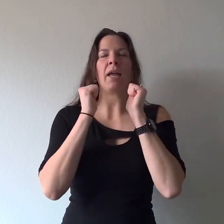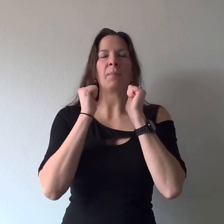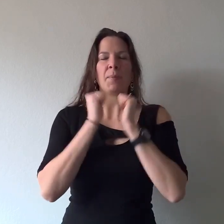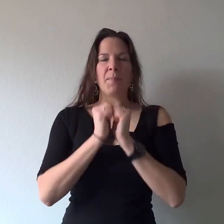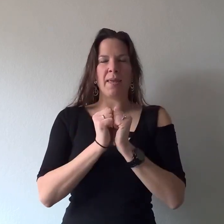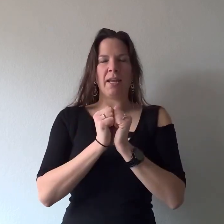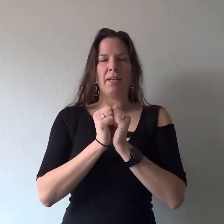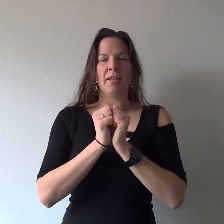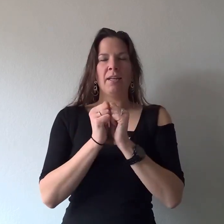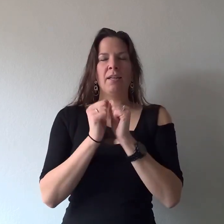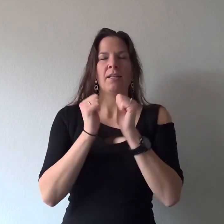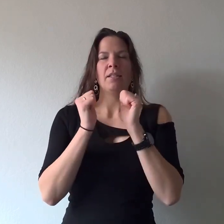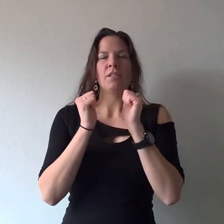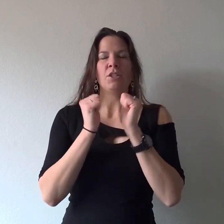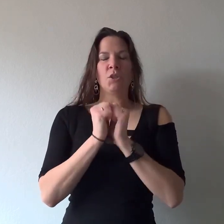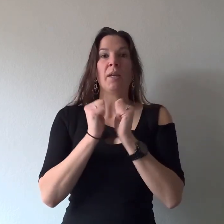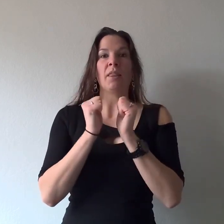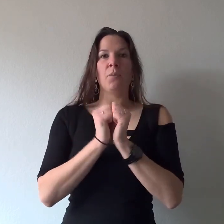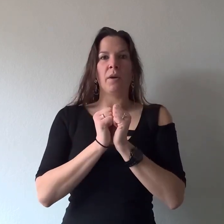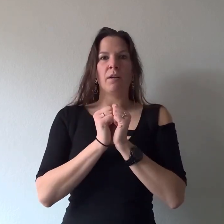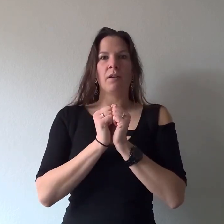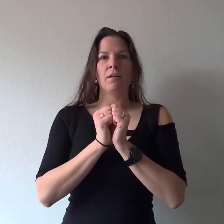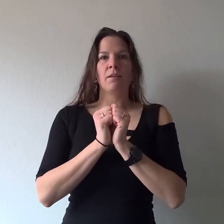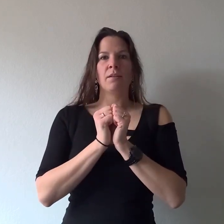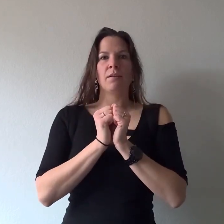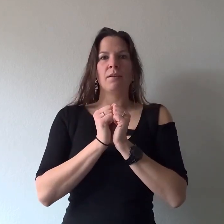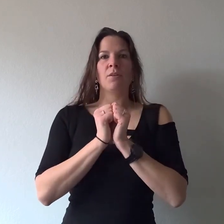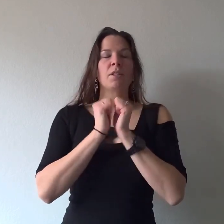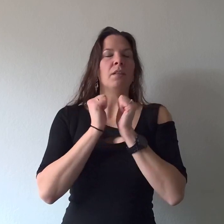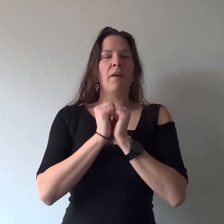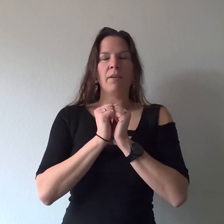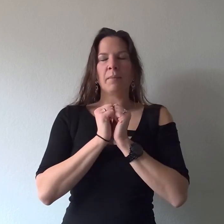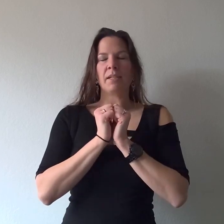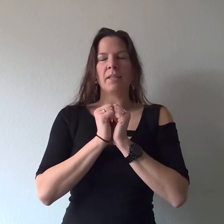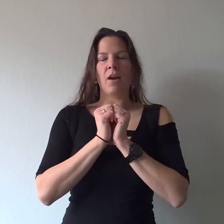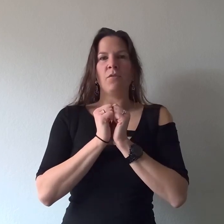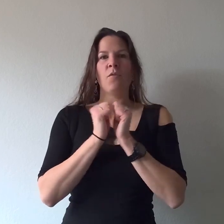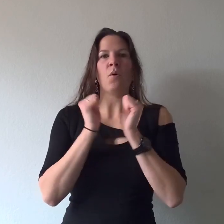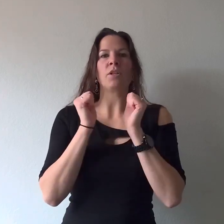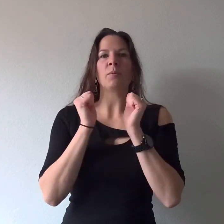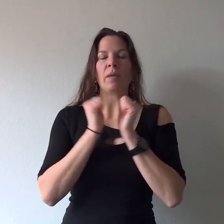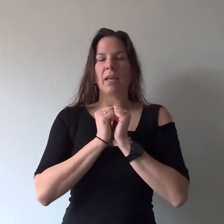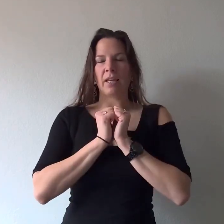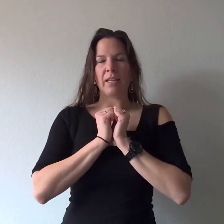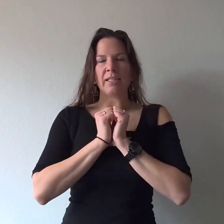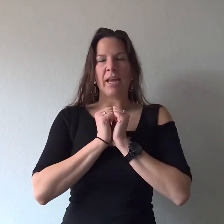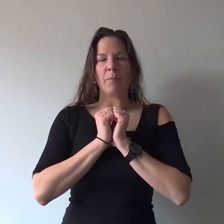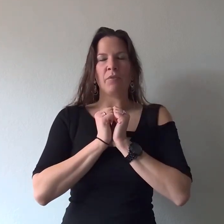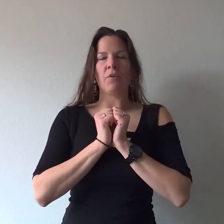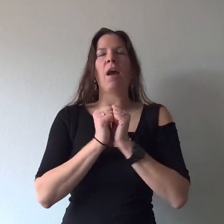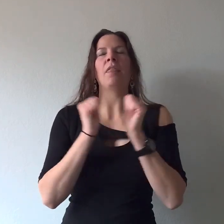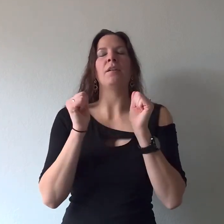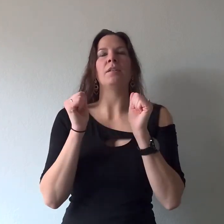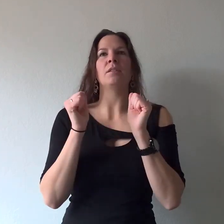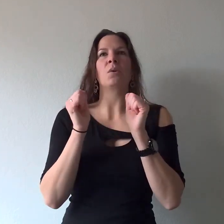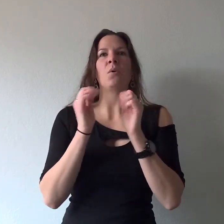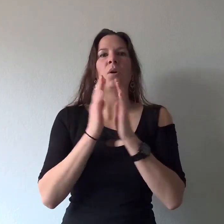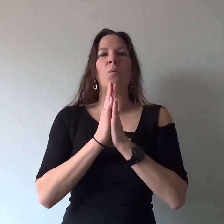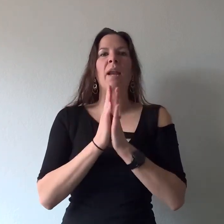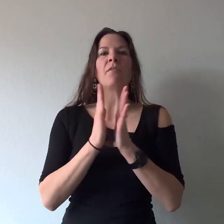am committed to doing the work or to loving myself or to being an example for others or whatever